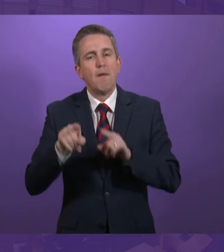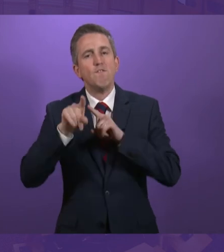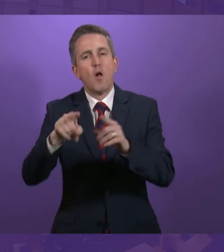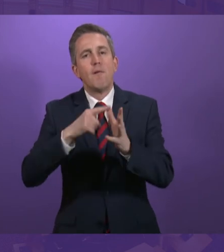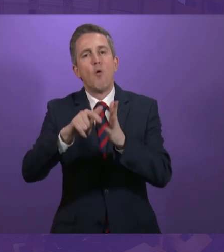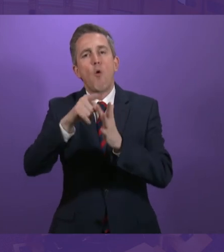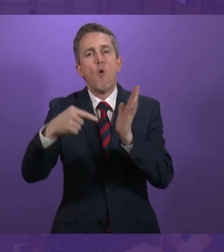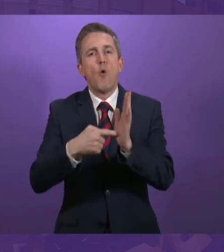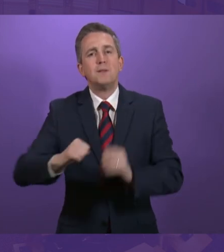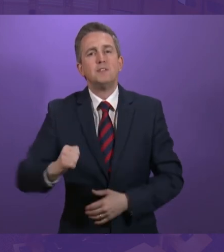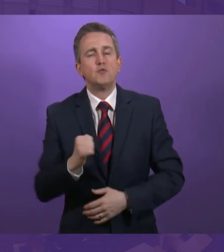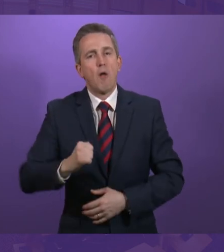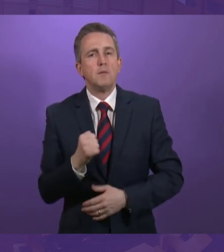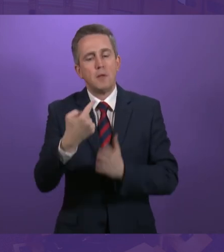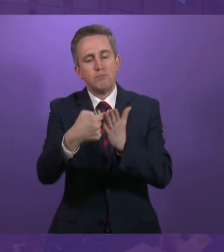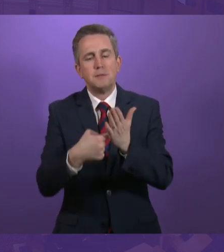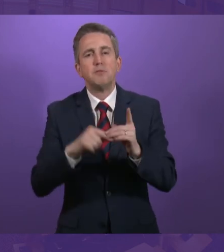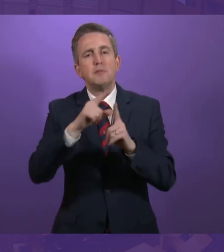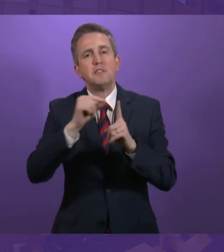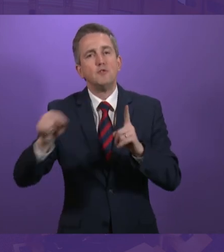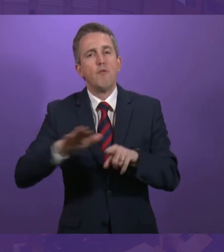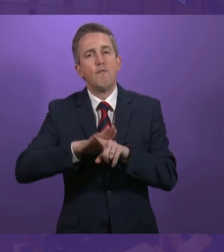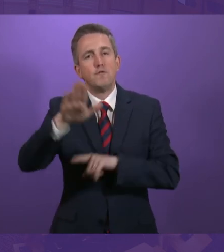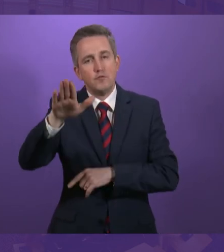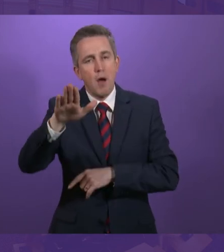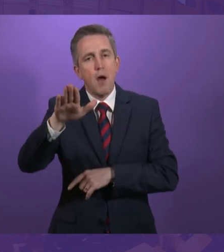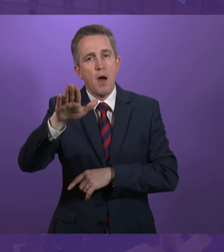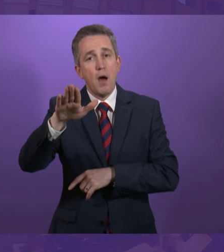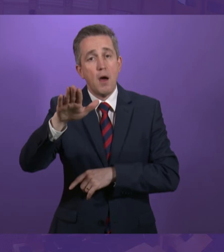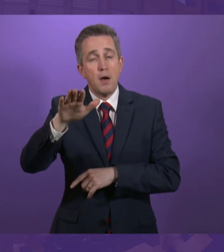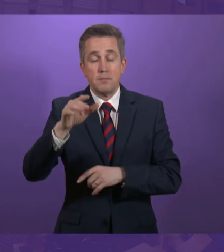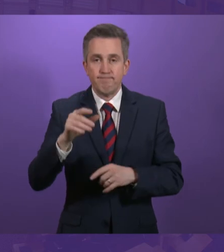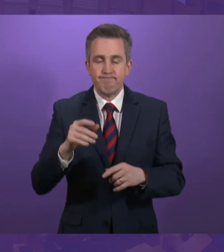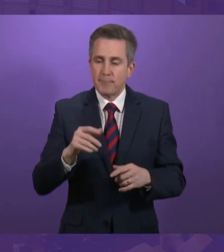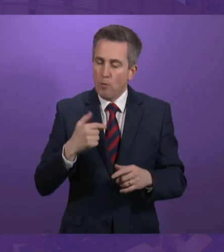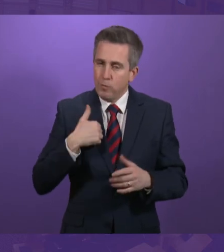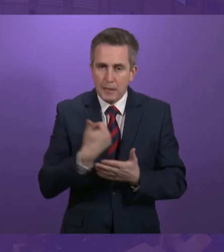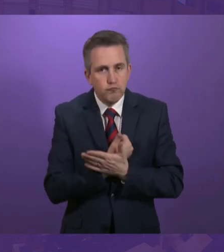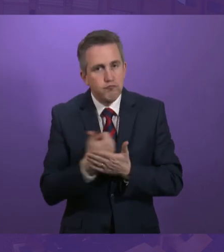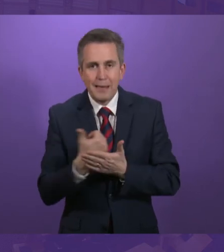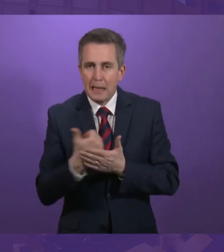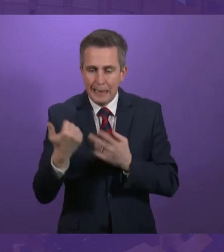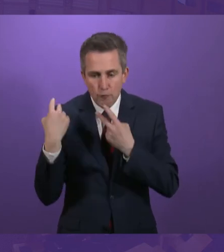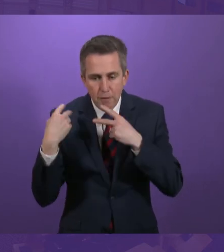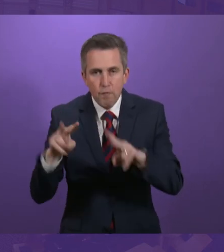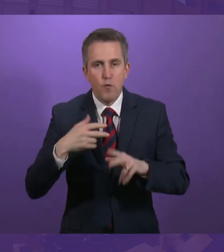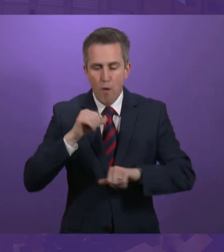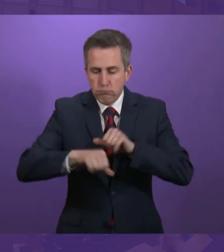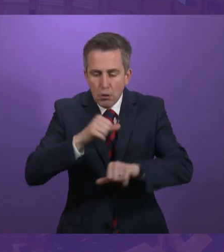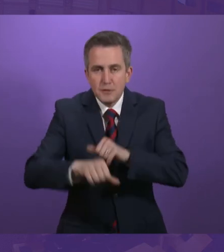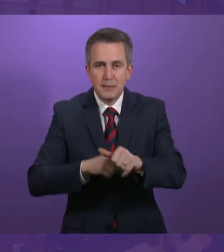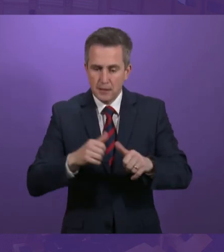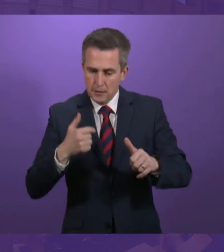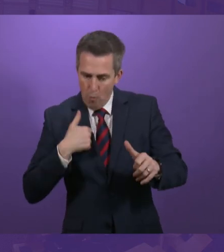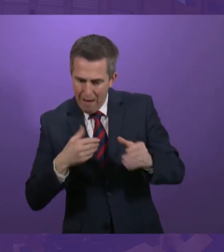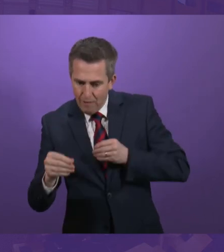for a digital future. Regularly reviewing our programme structures and processes and adapting as we grow to change is also the right thing